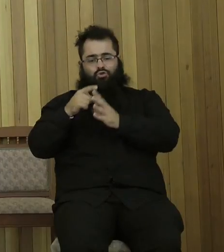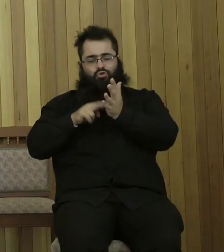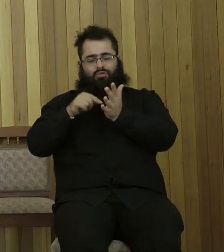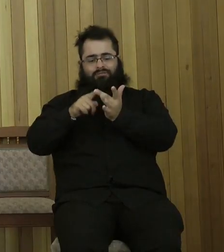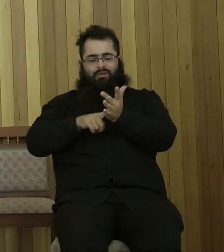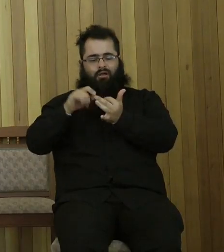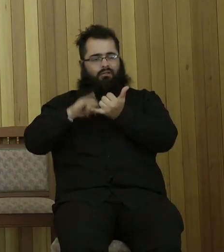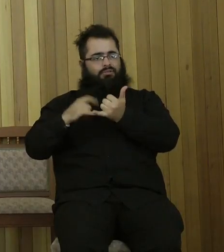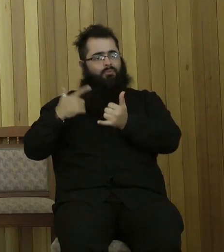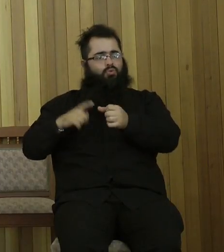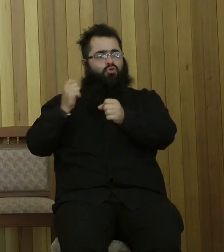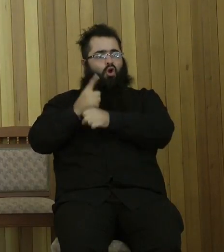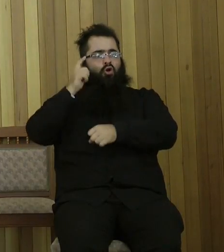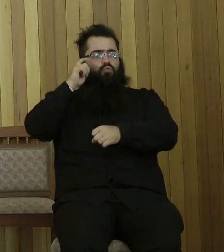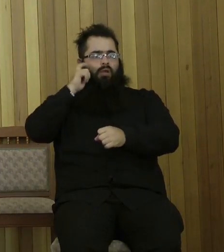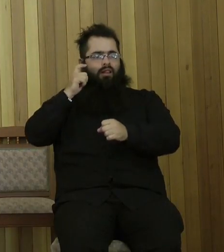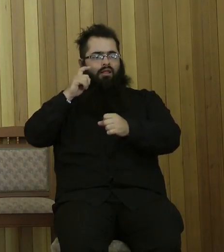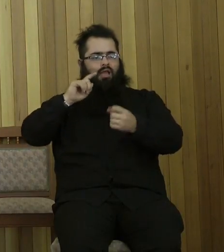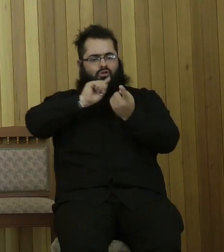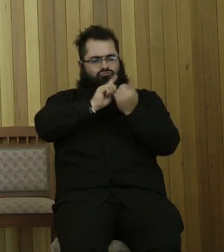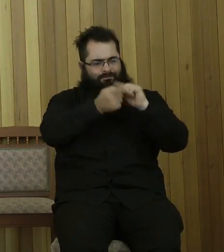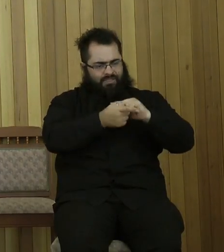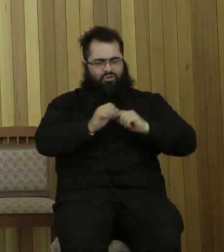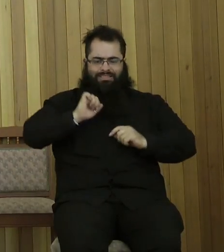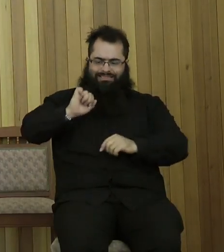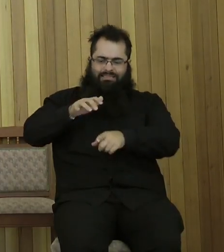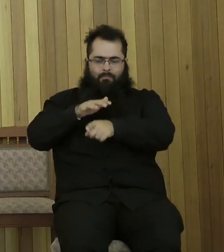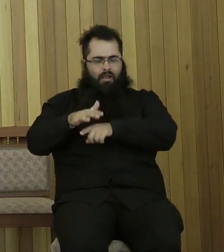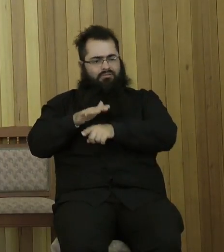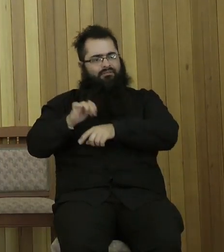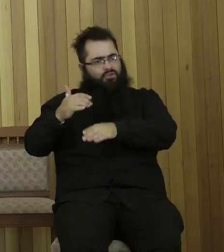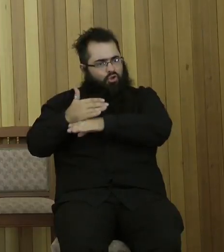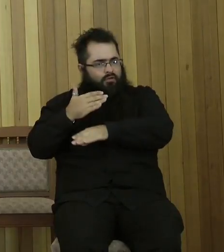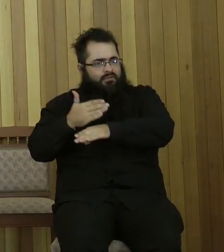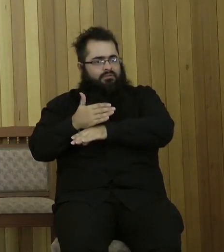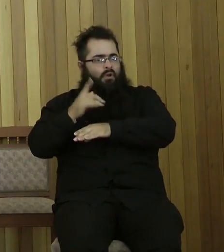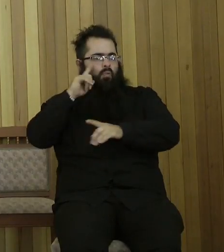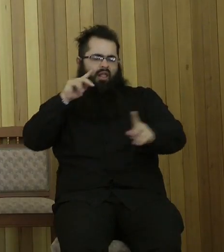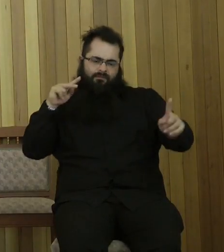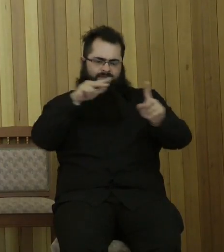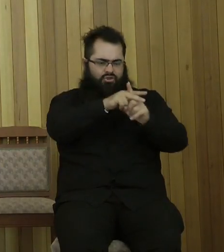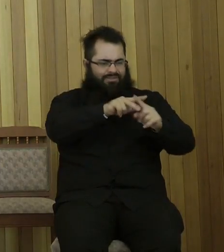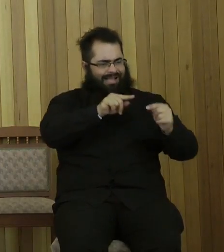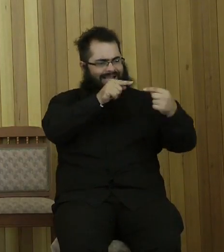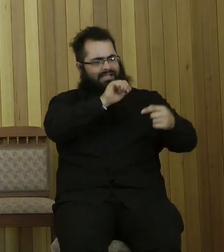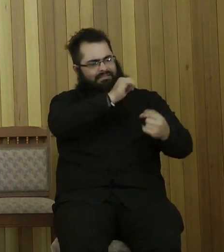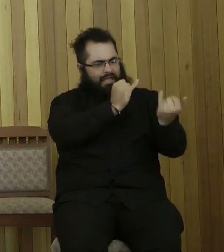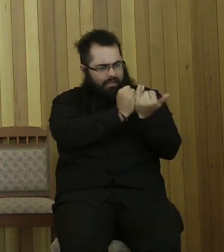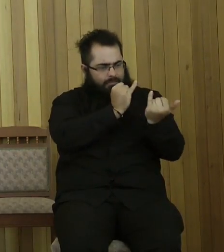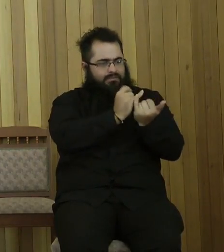the blood of his servants and render vengeance to his adversaries. He will provide atonement for his land